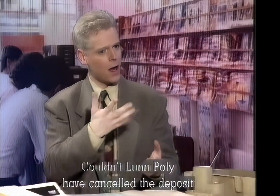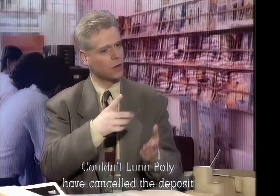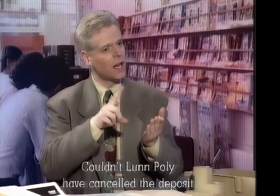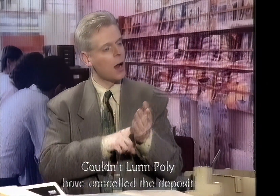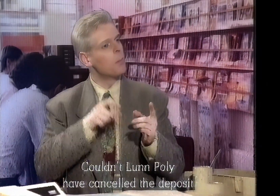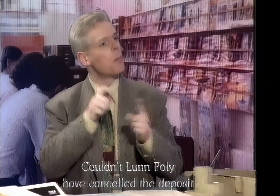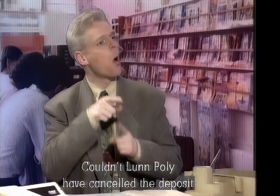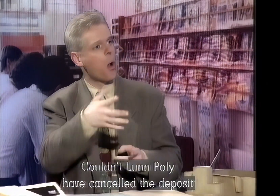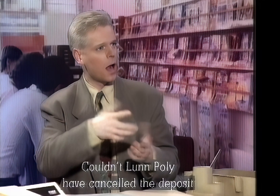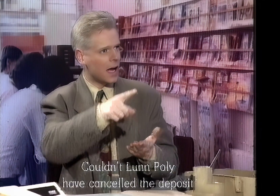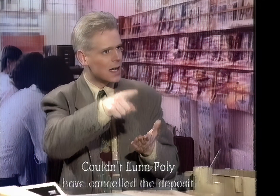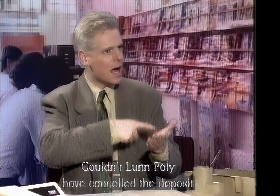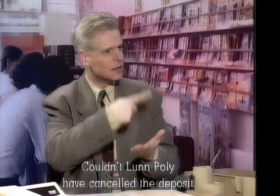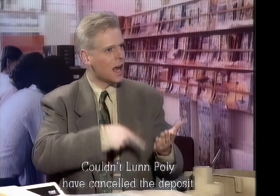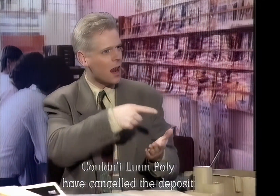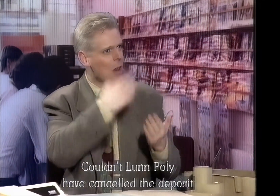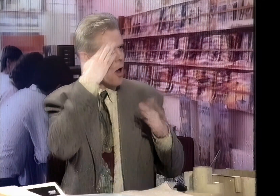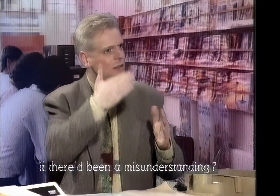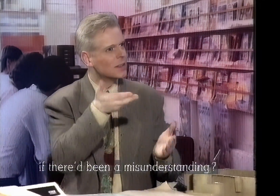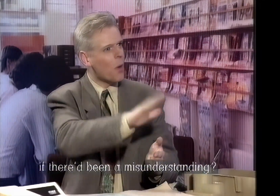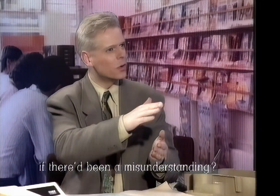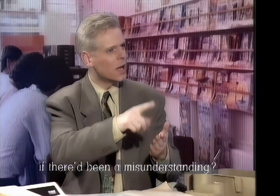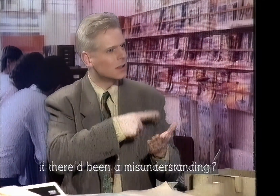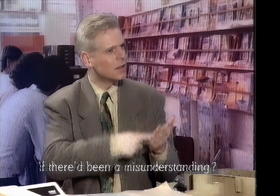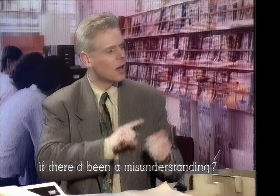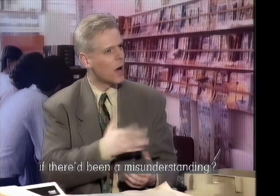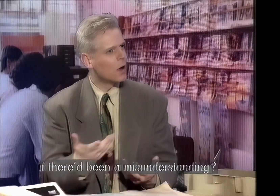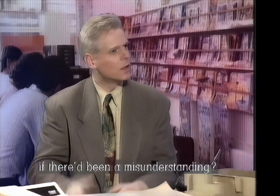Couldn't Lampolly have cancelled the deposit when they realised there'd been a misunderstanding?